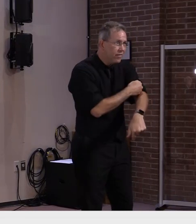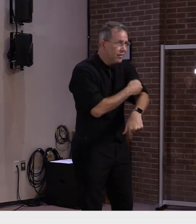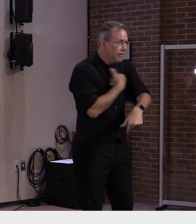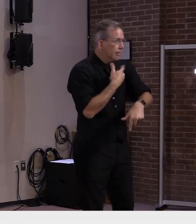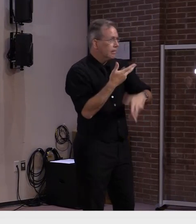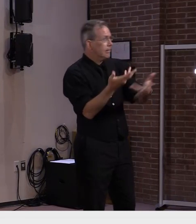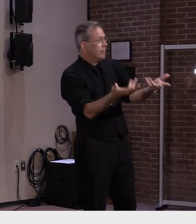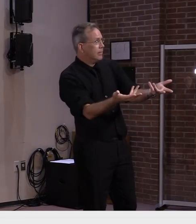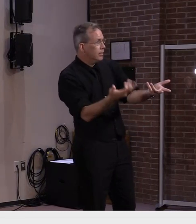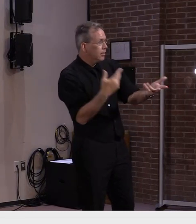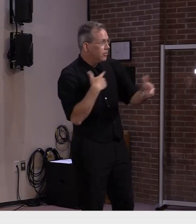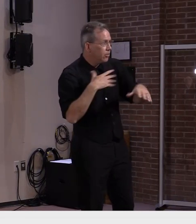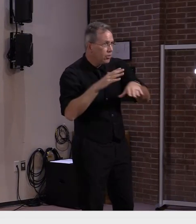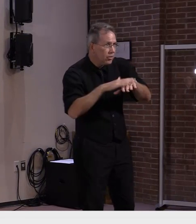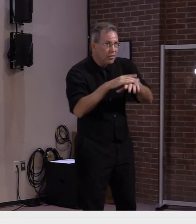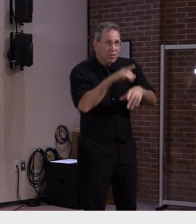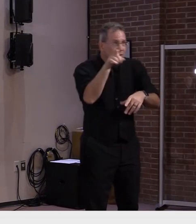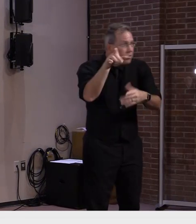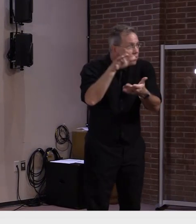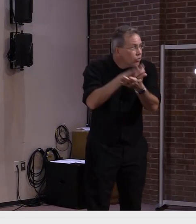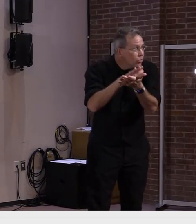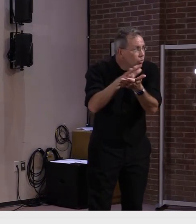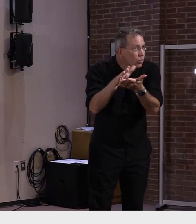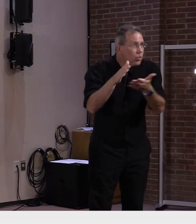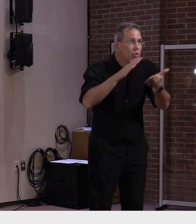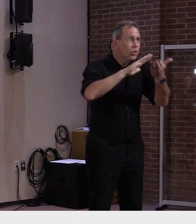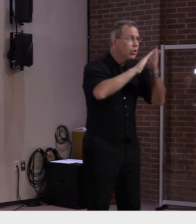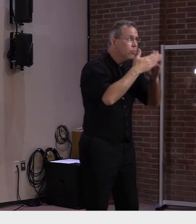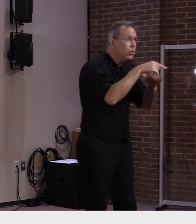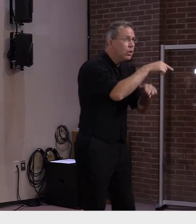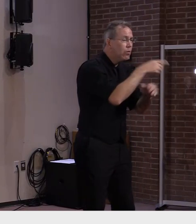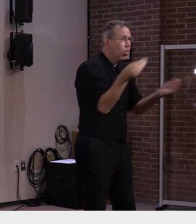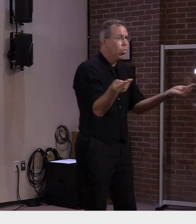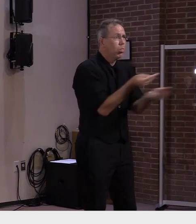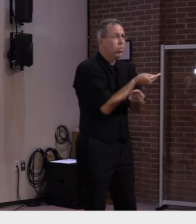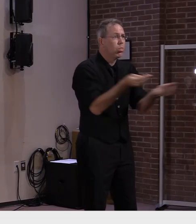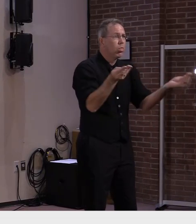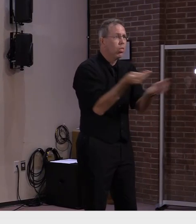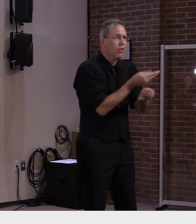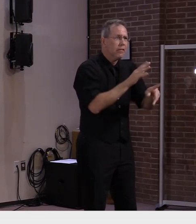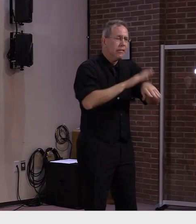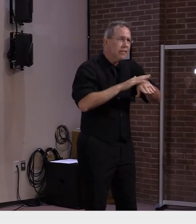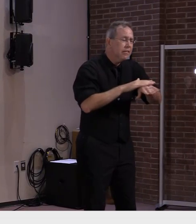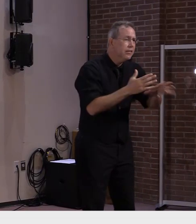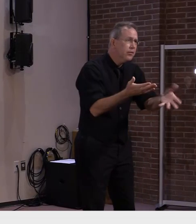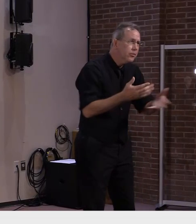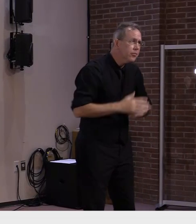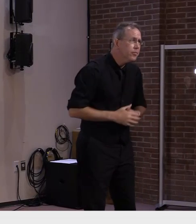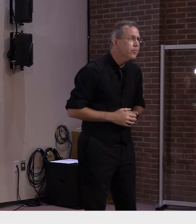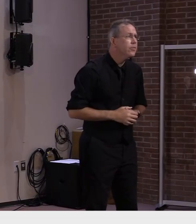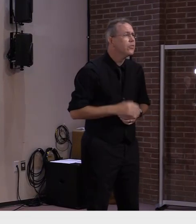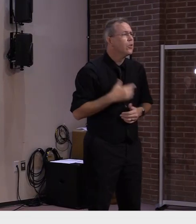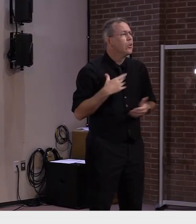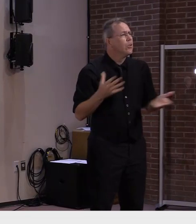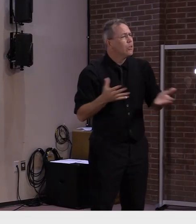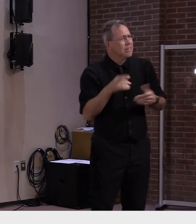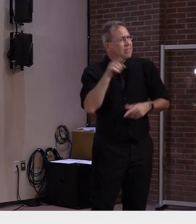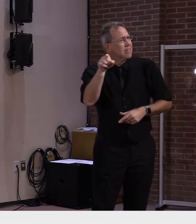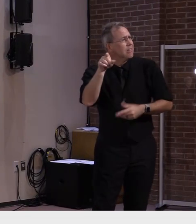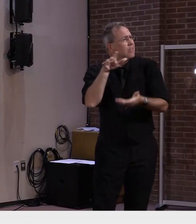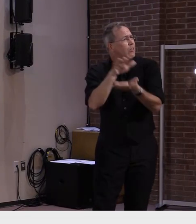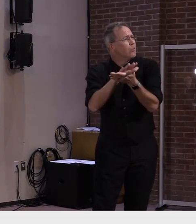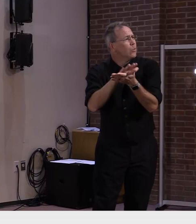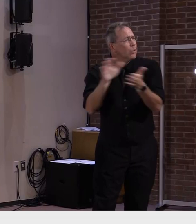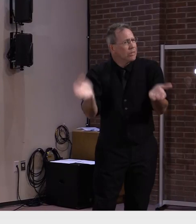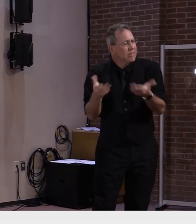we also want to support schools across vermont to get to an 80 percent vaccination rate starting this week